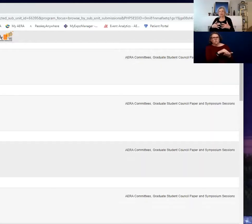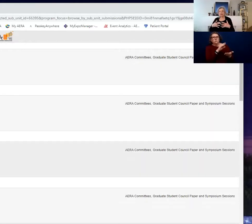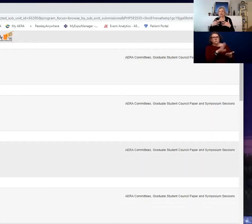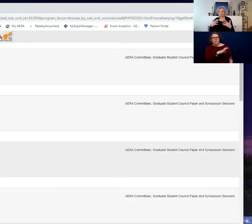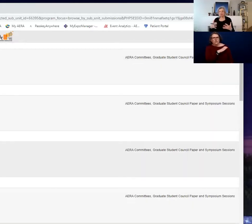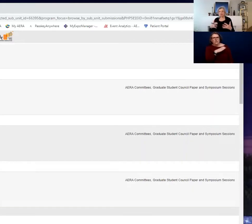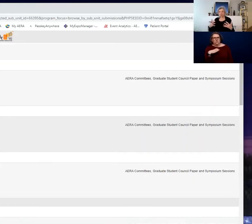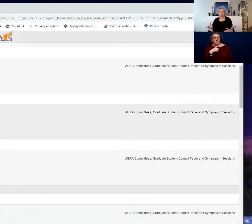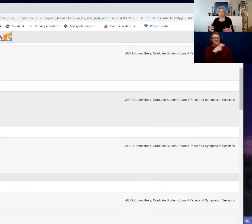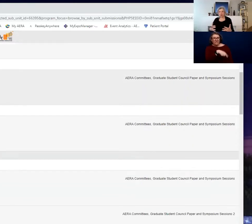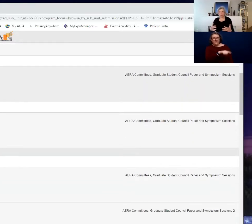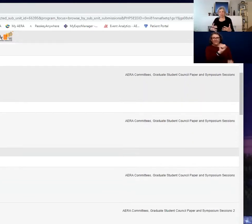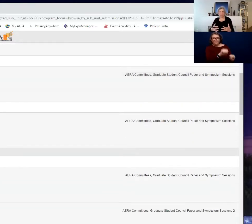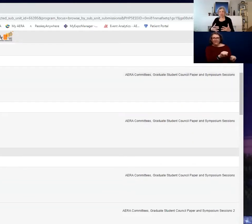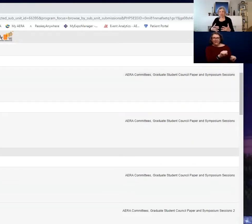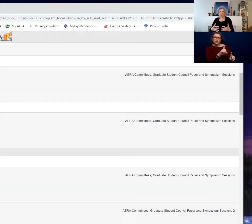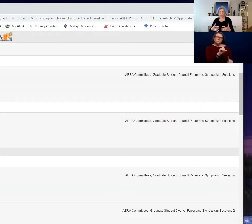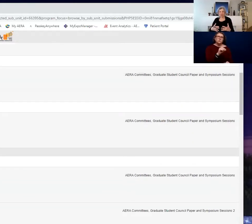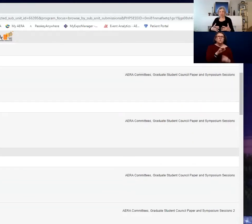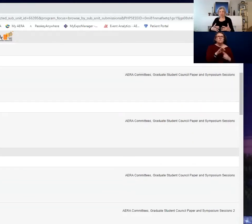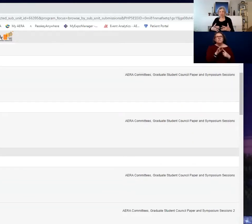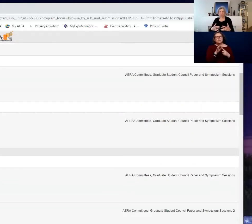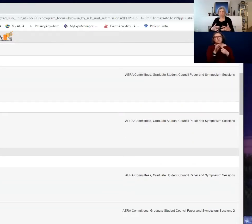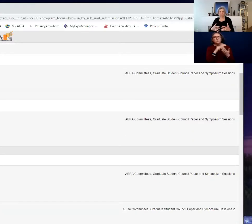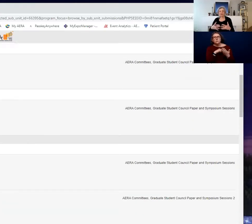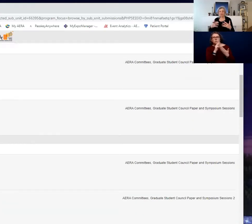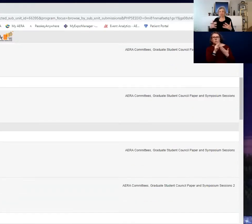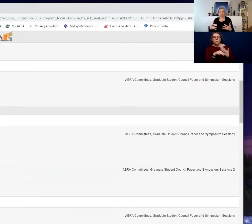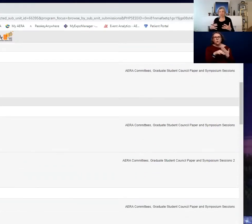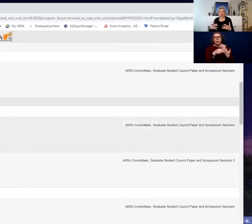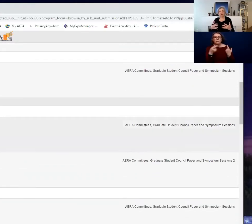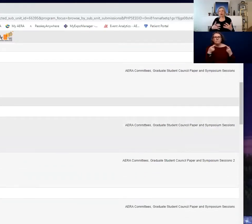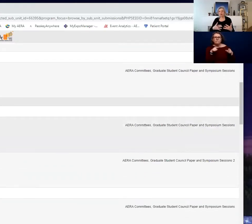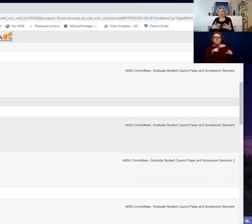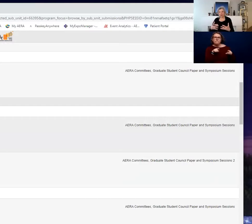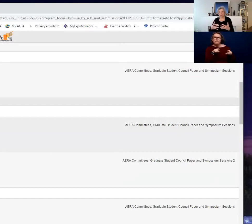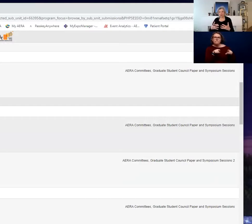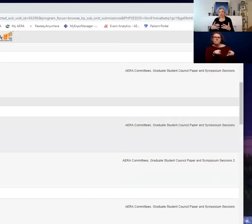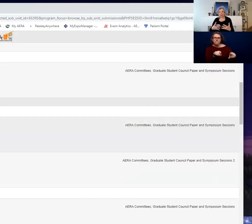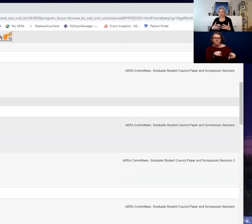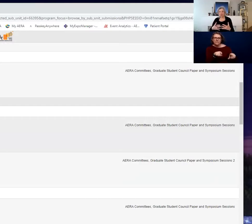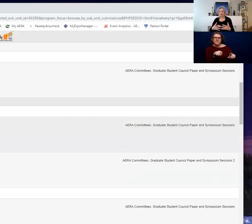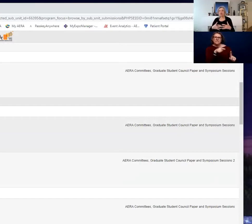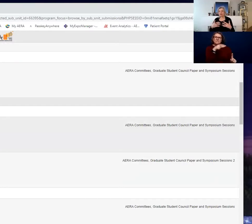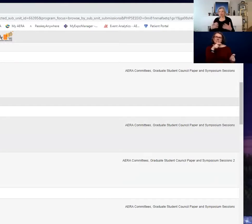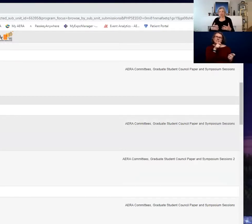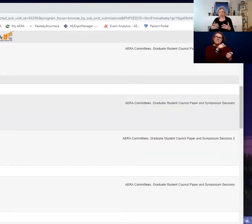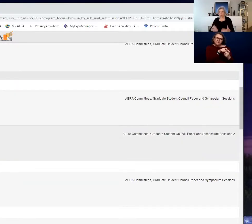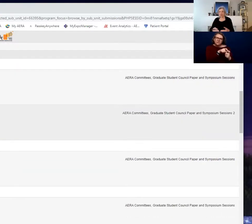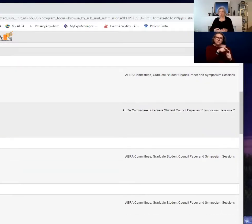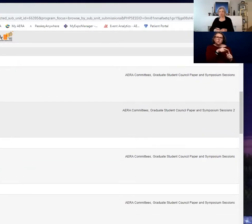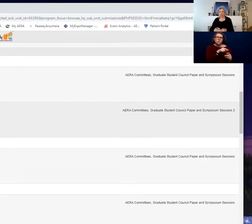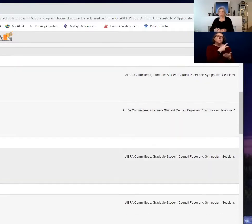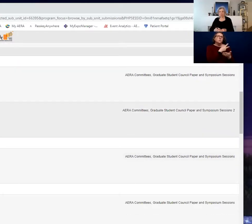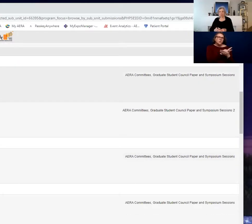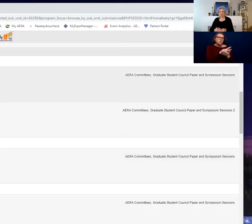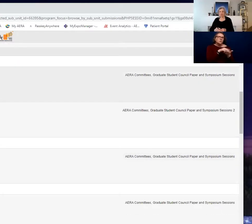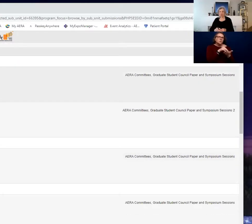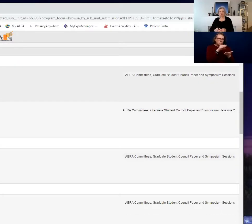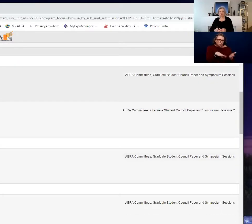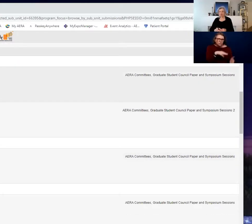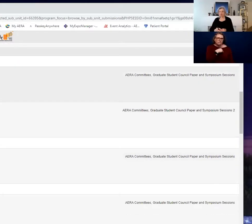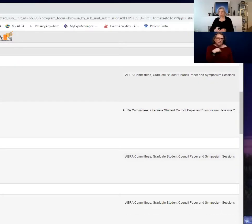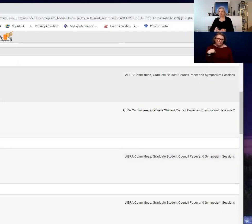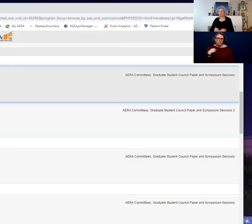special programming, particularly oriented to graduate student members,